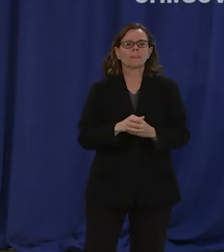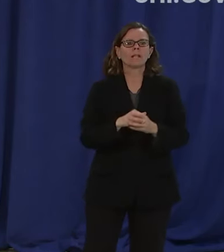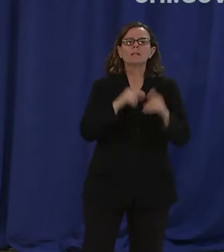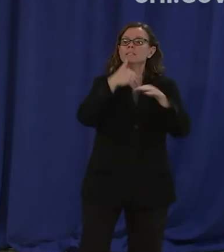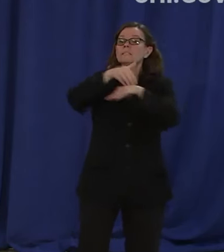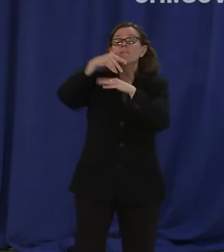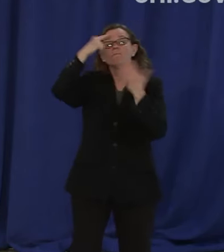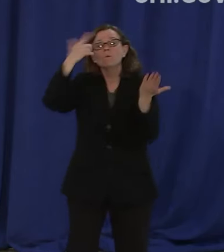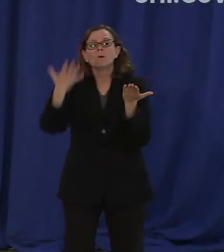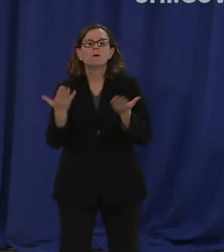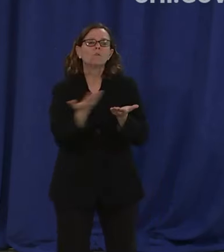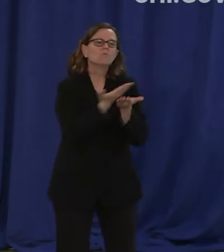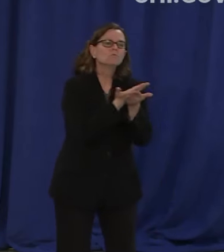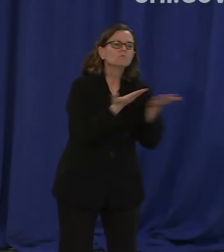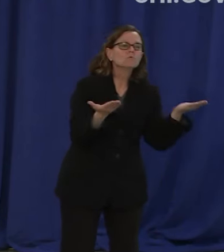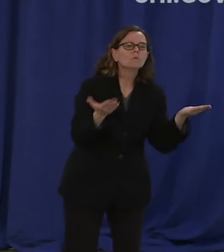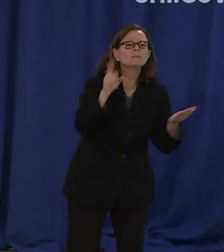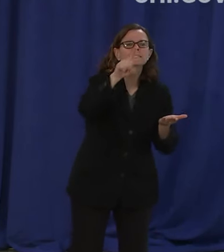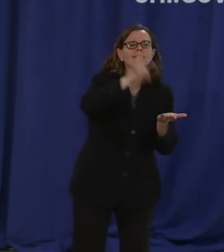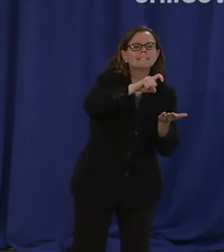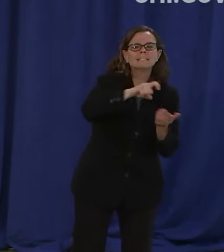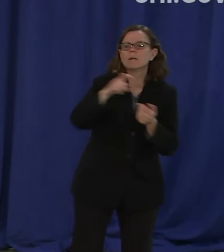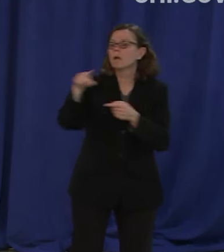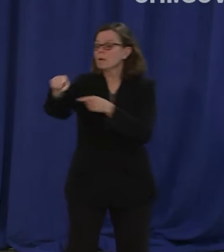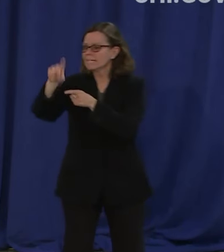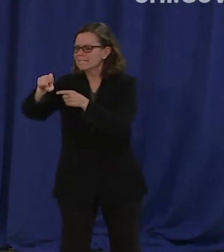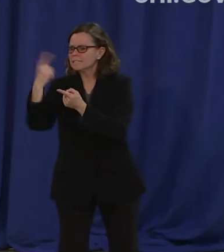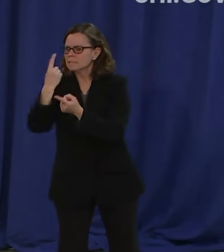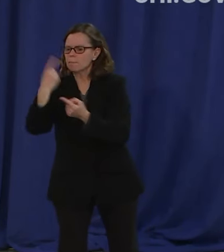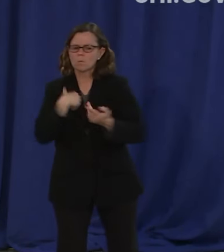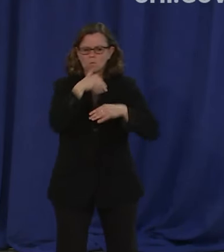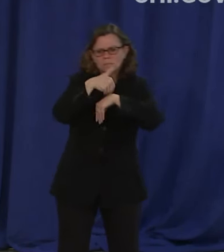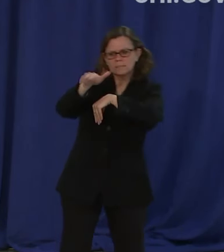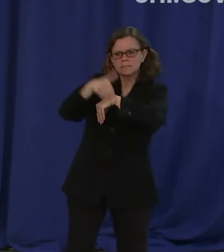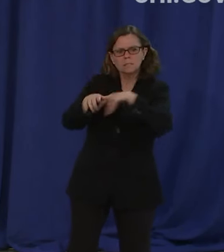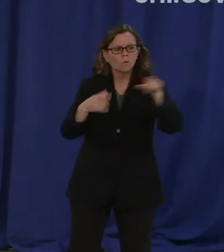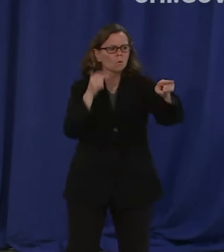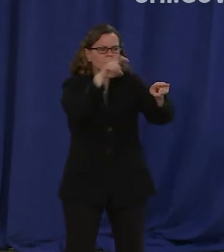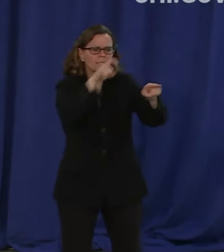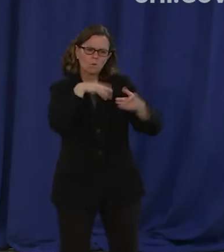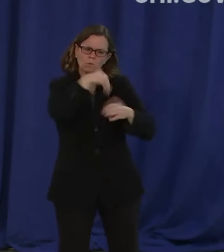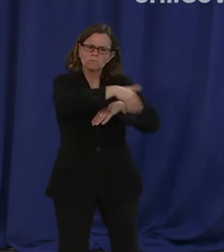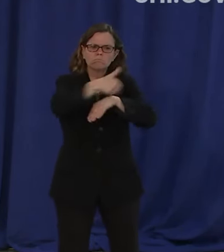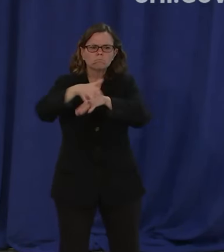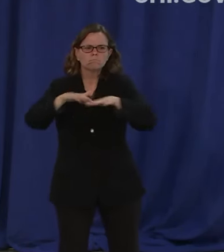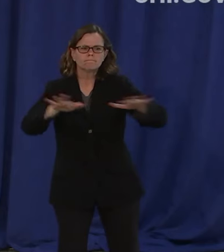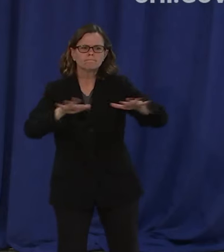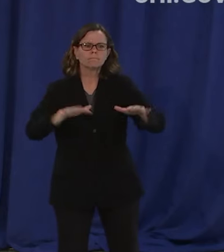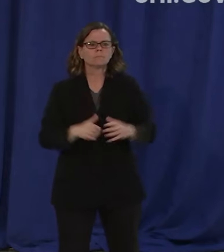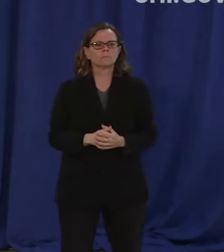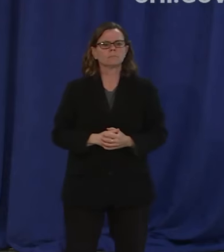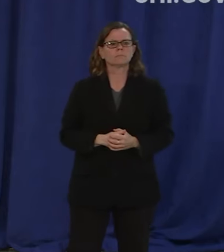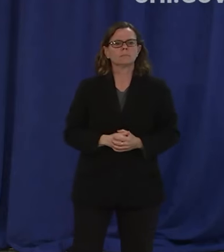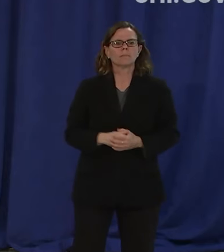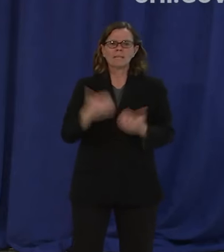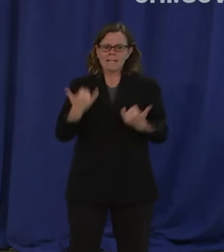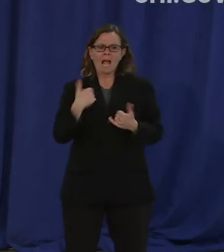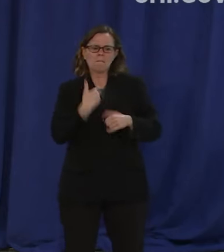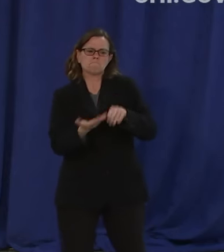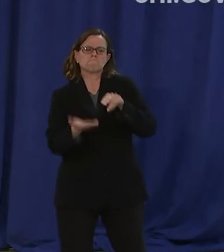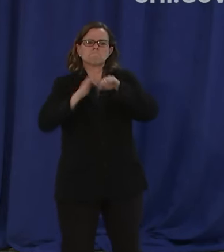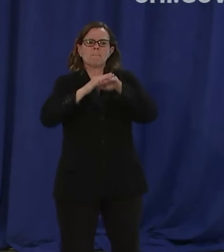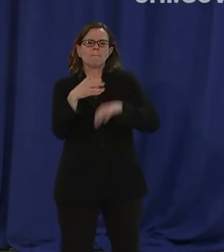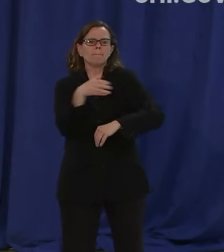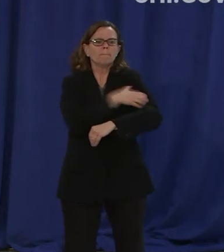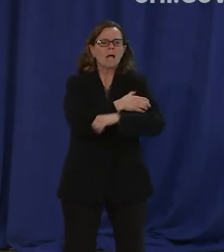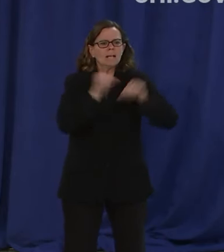The ordinance will ensure that we have the ability to draw upon emergency contracts, services and supplies throughout the duration